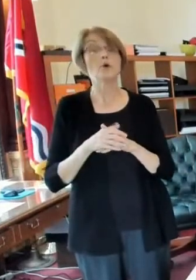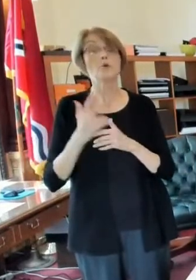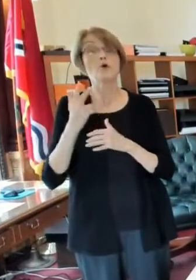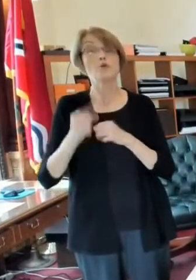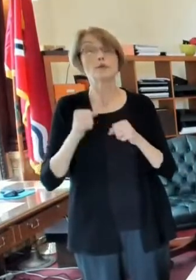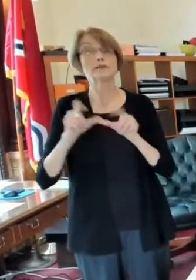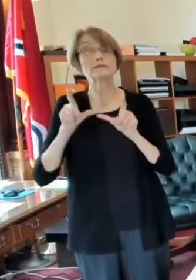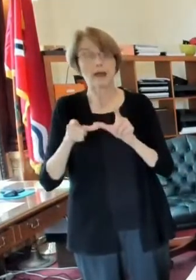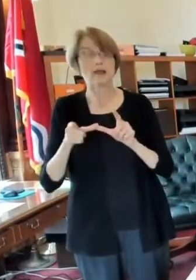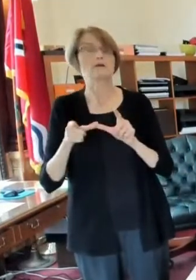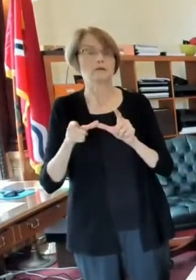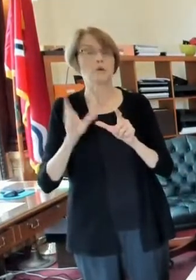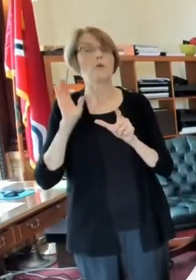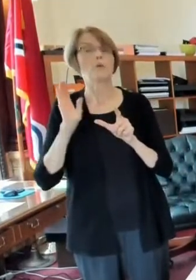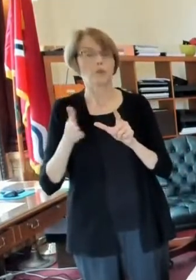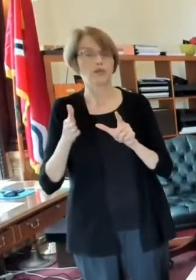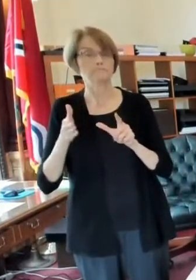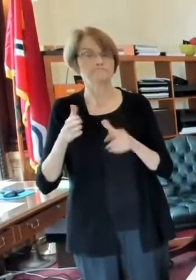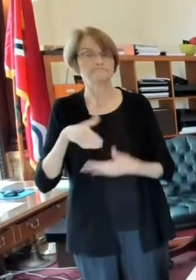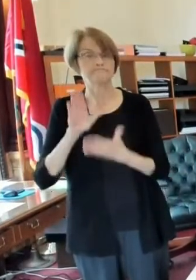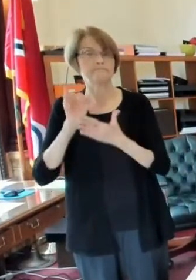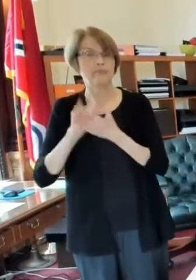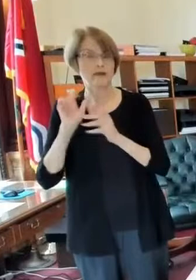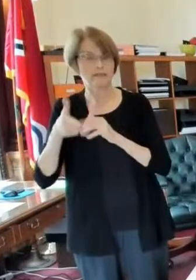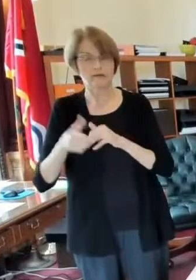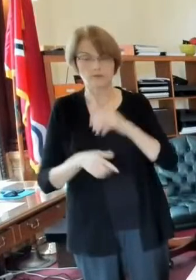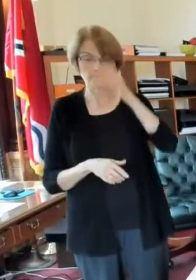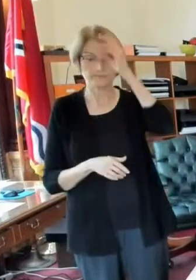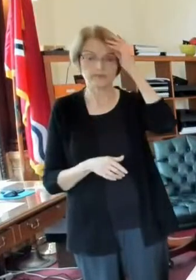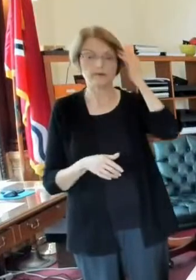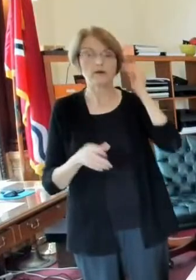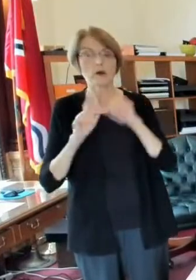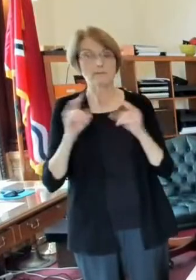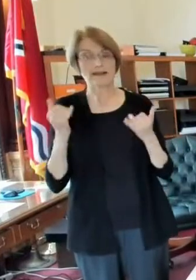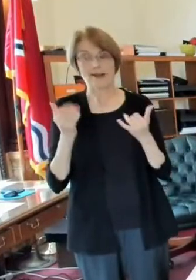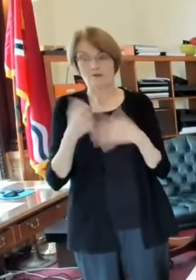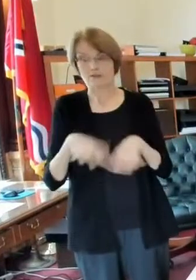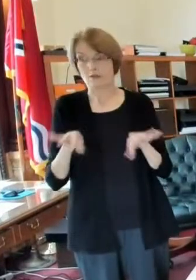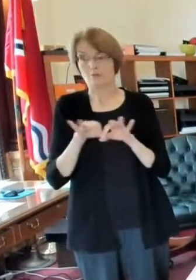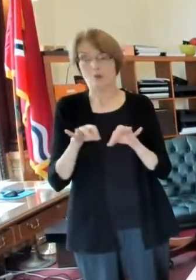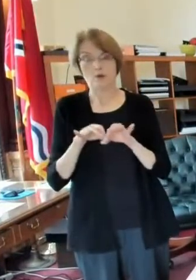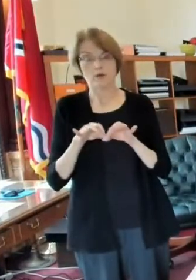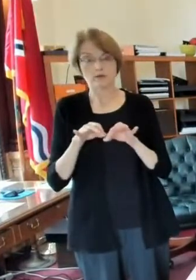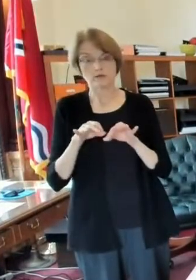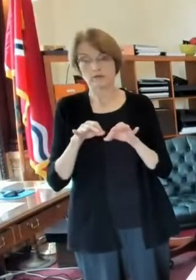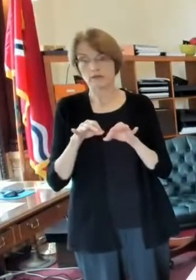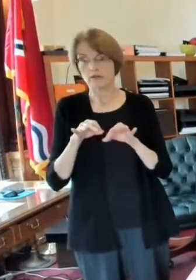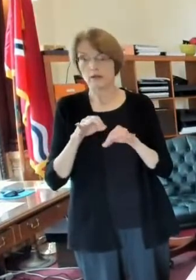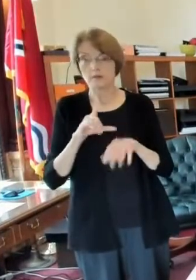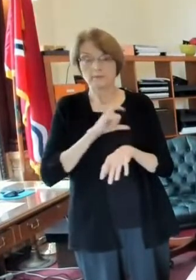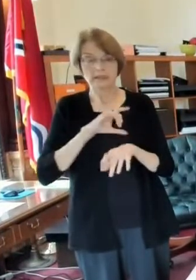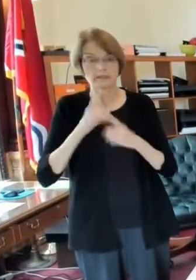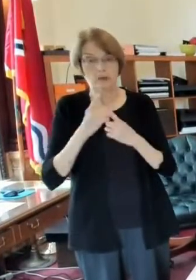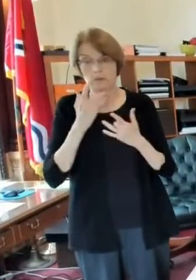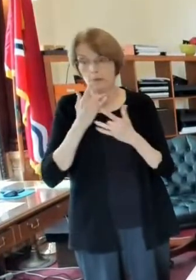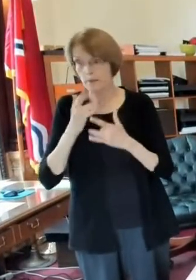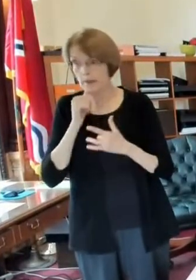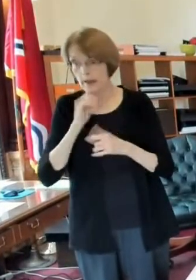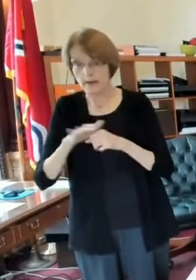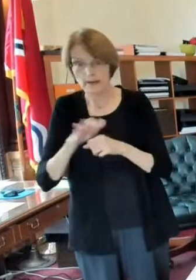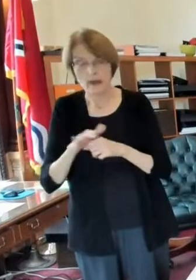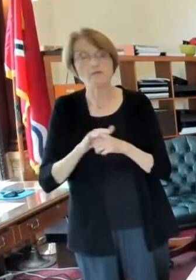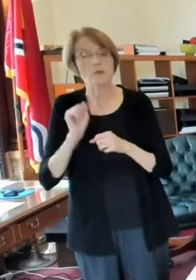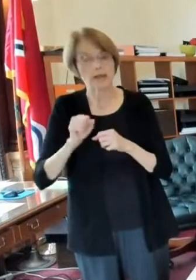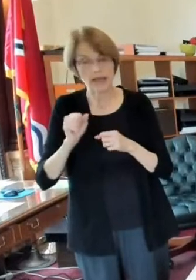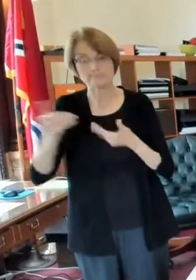so it's just an important opportunity for us to be able to fill those vacant positions in our police department it will